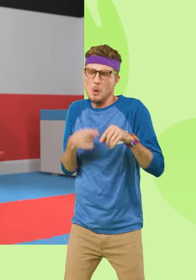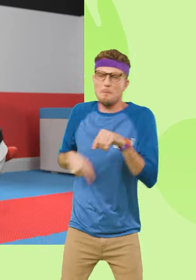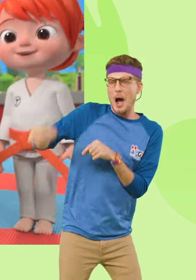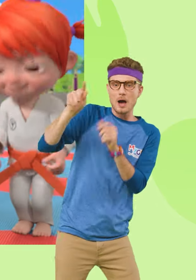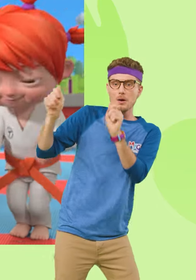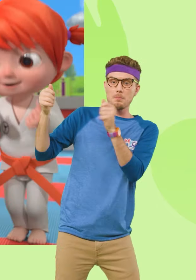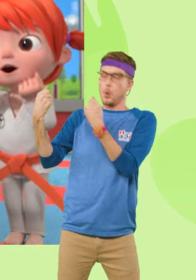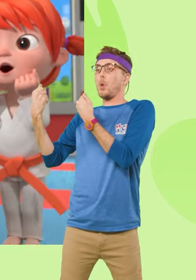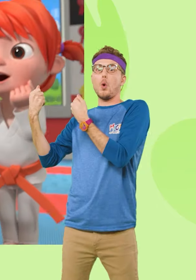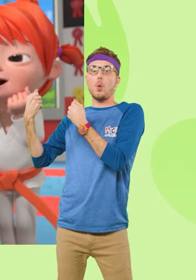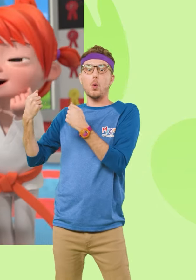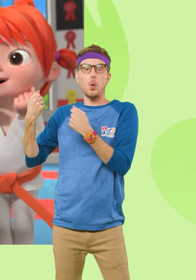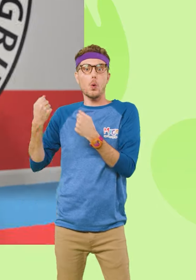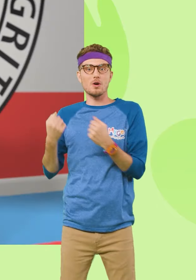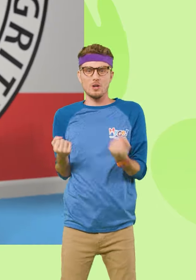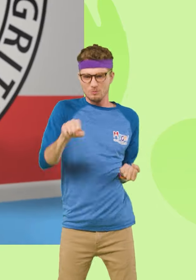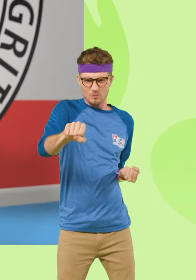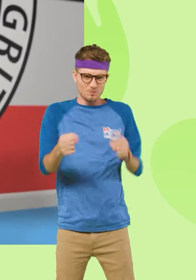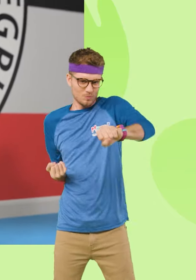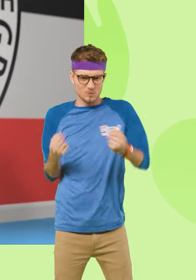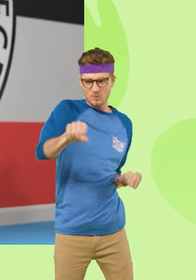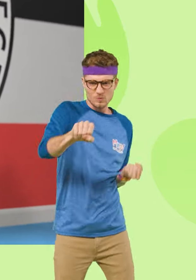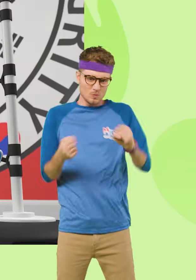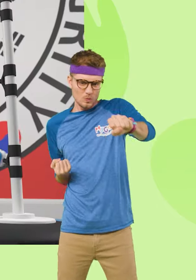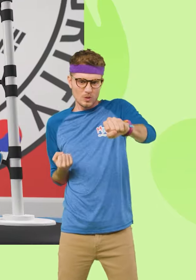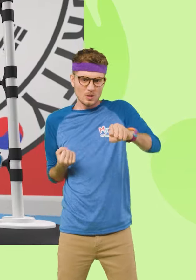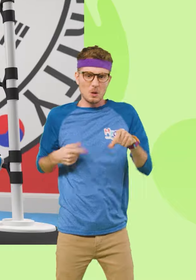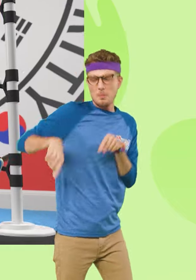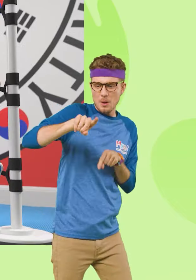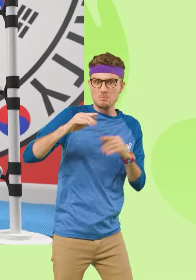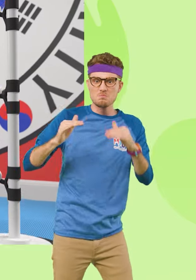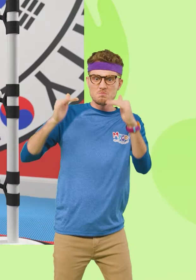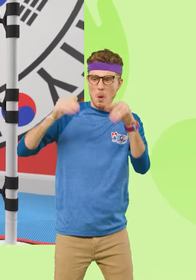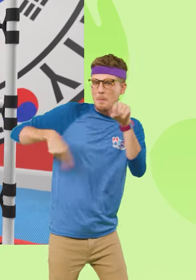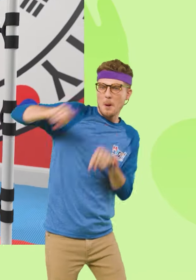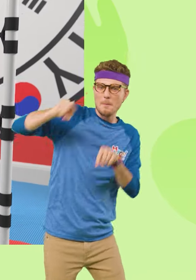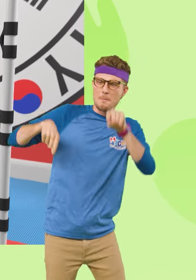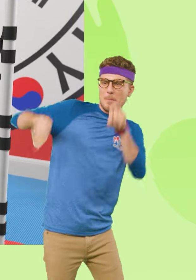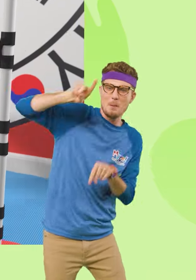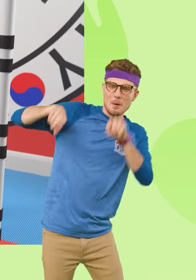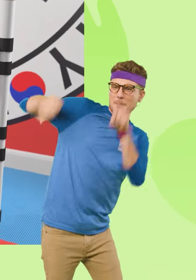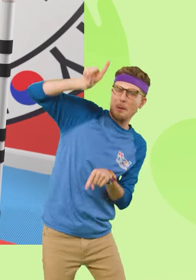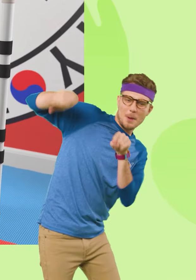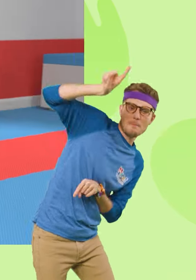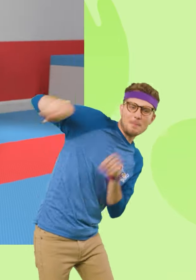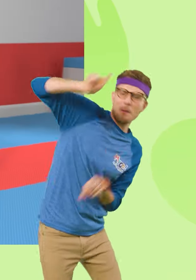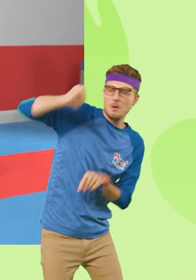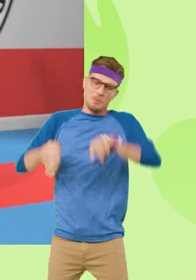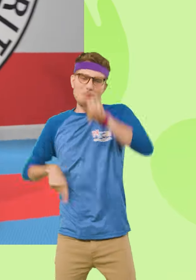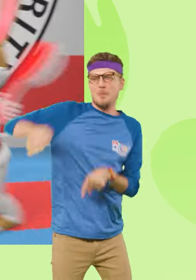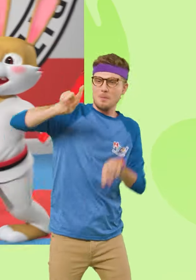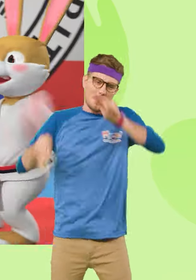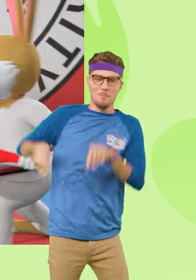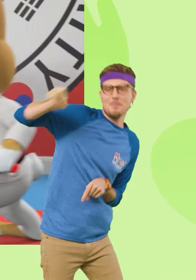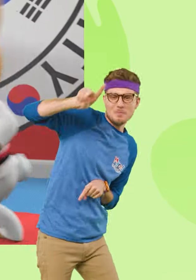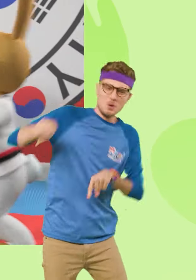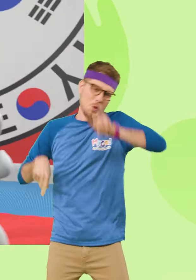Taekwaki Taekwondo H-U-N-S-H! Taekwaki Taekwondo